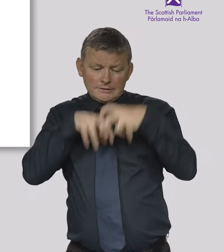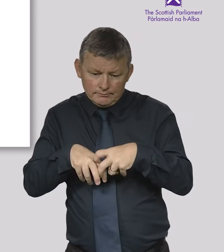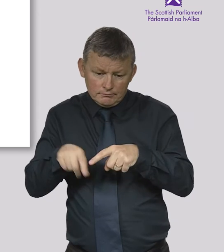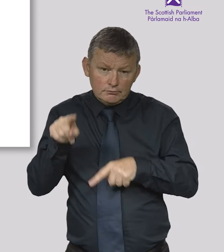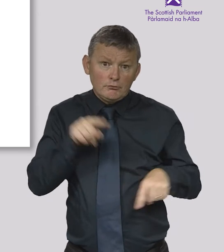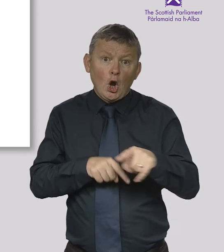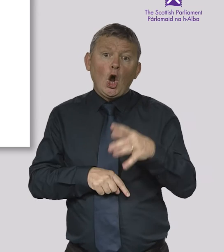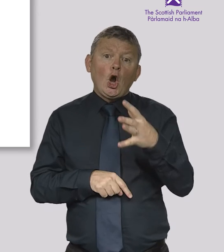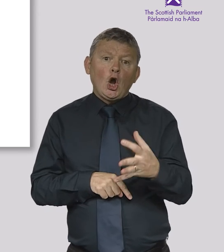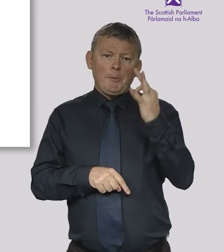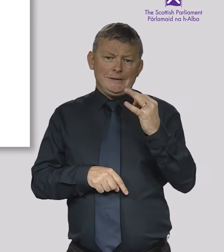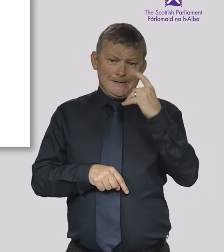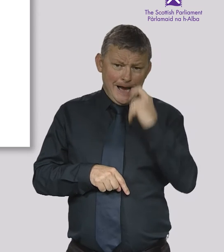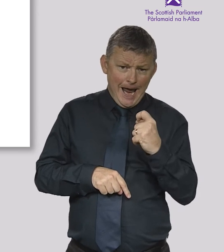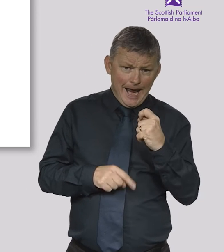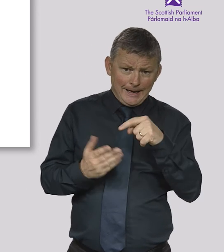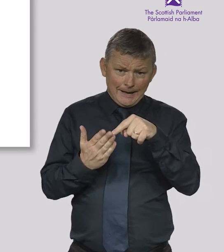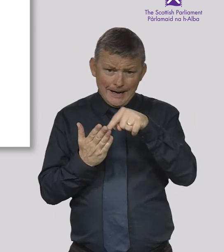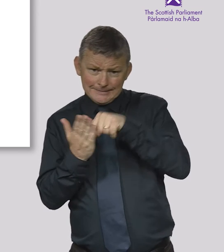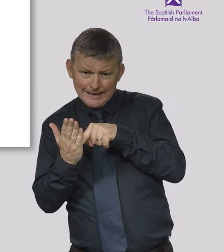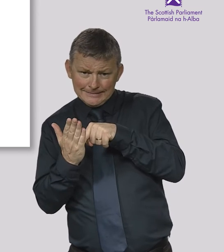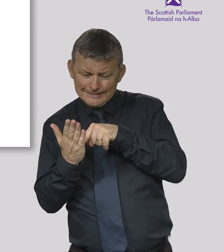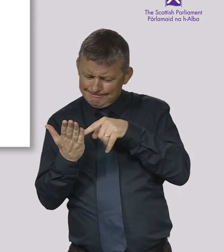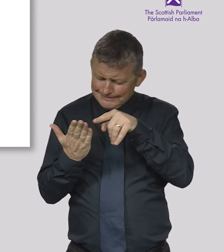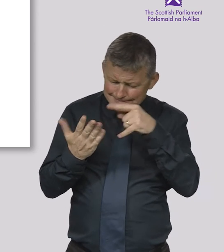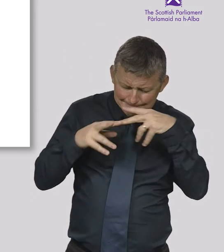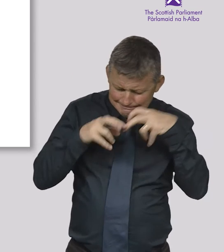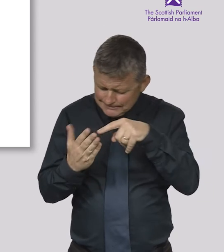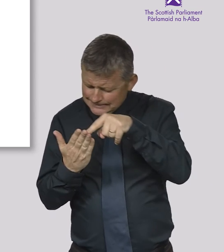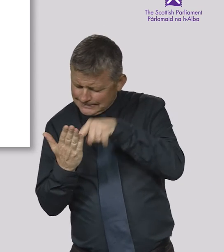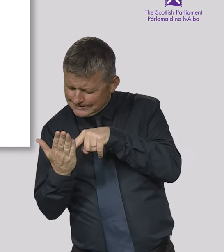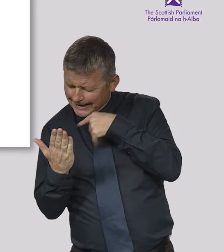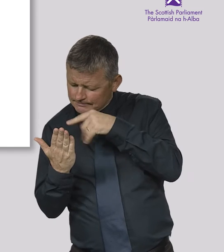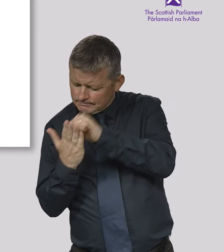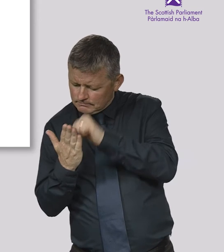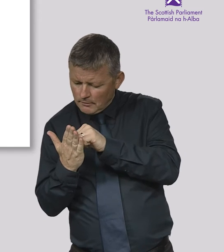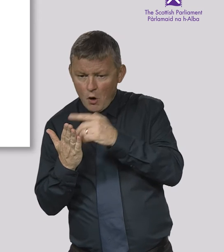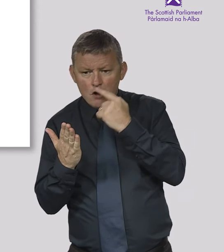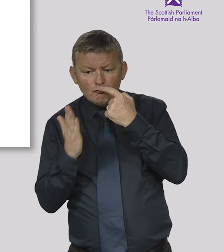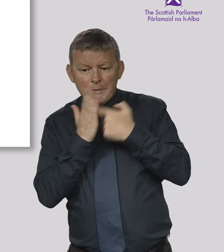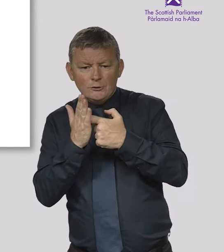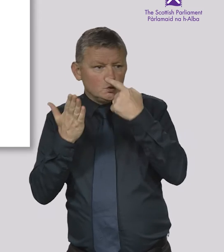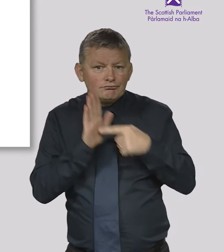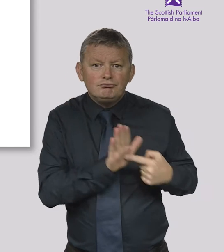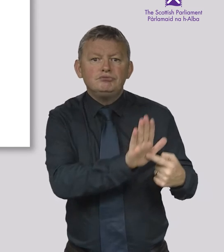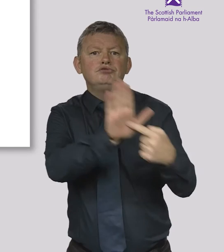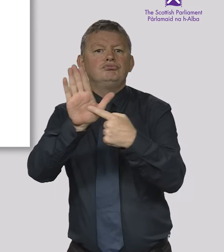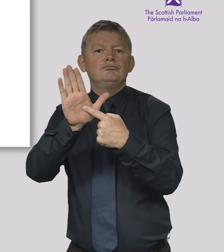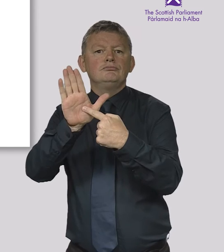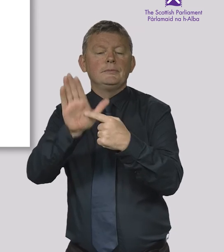Inquiries Committees can investigate any area that is within their remit and publish recommendations.